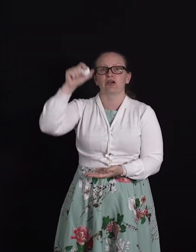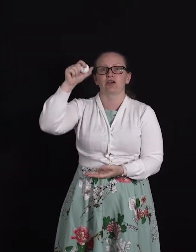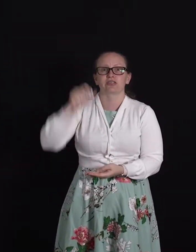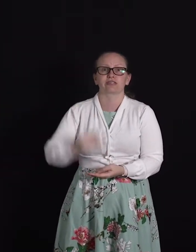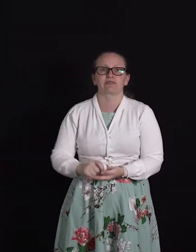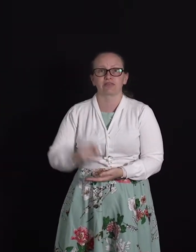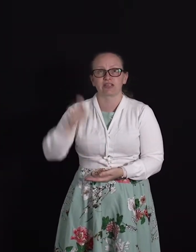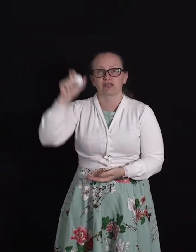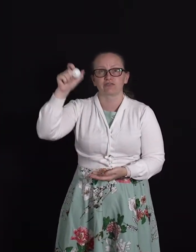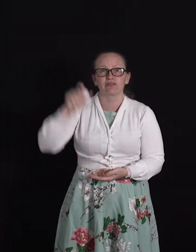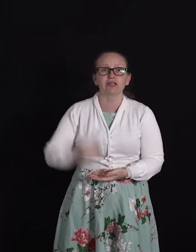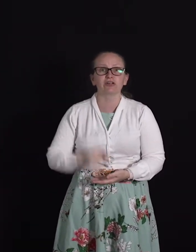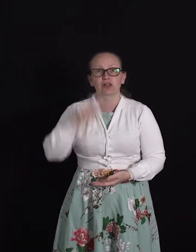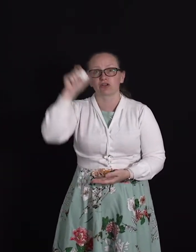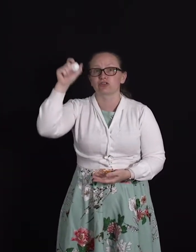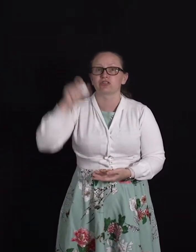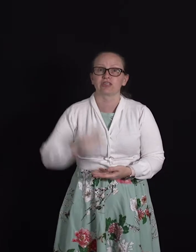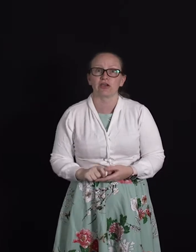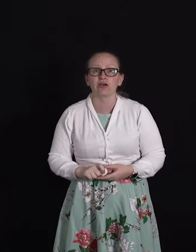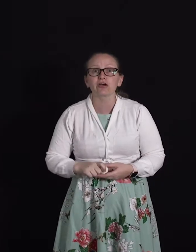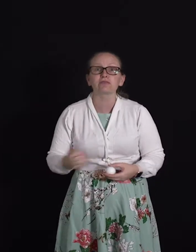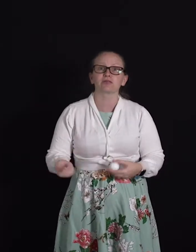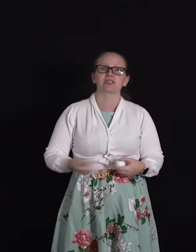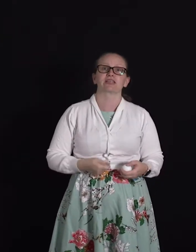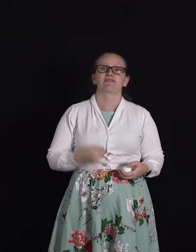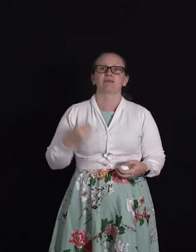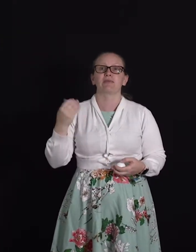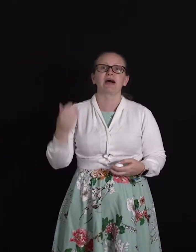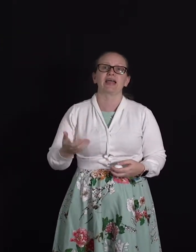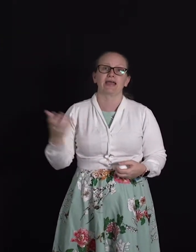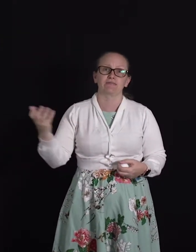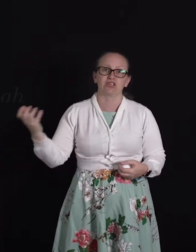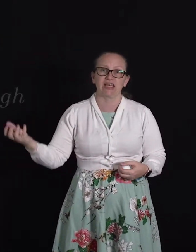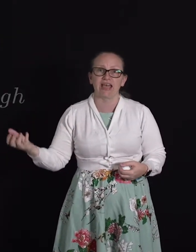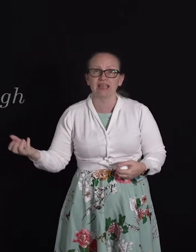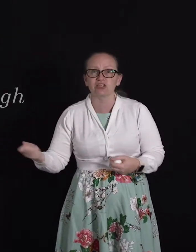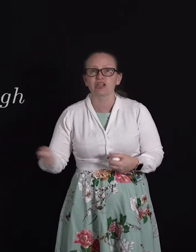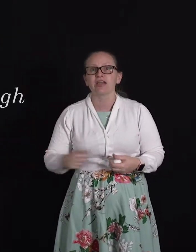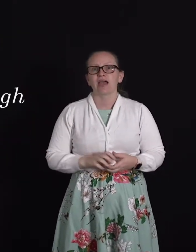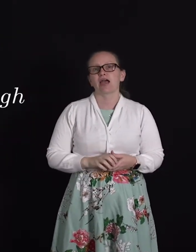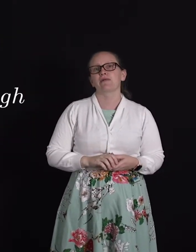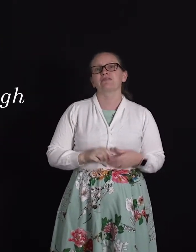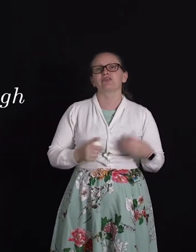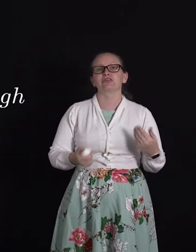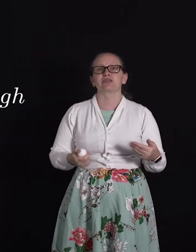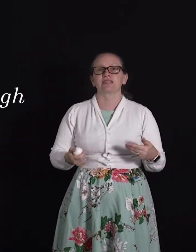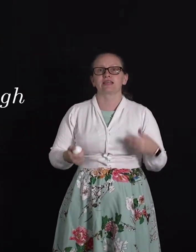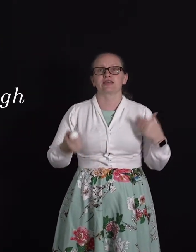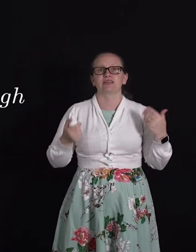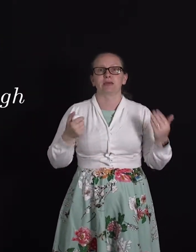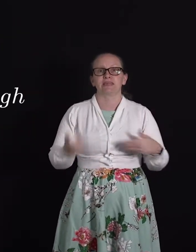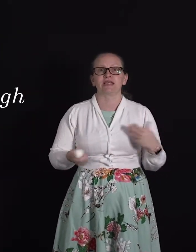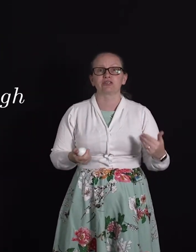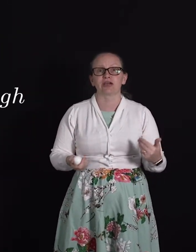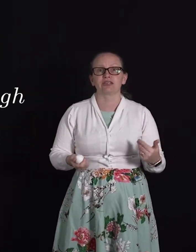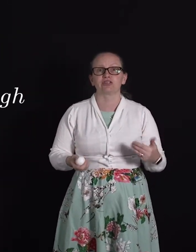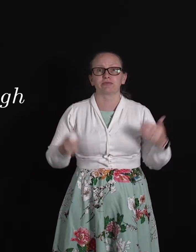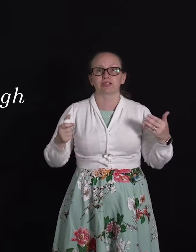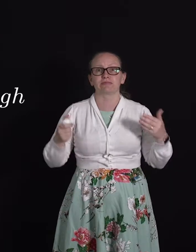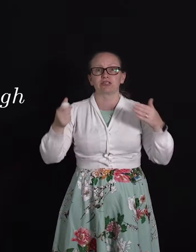earth's gravitational field close to the earth which is given by mgh and we've also seen the potential energy which can be